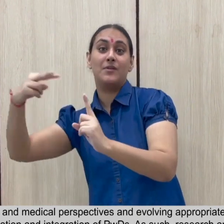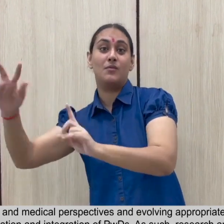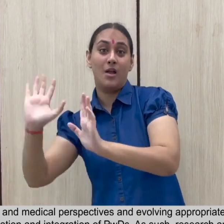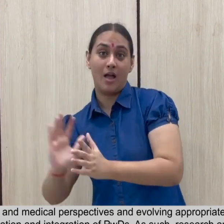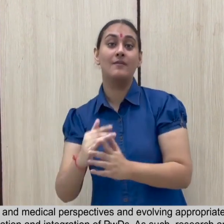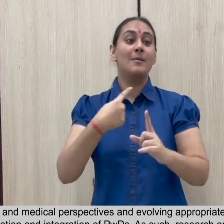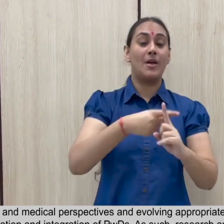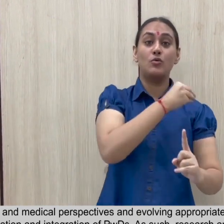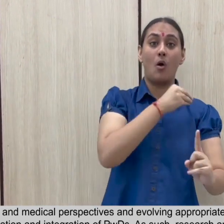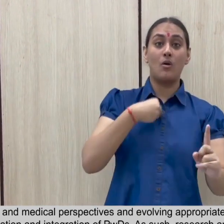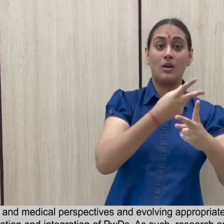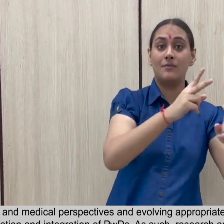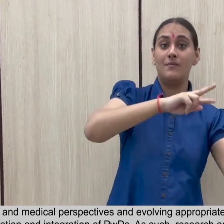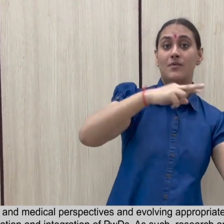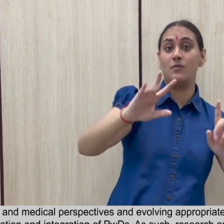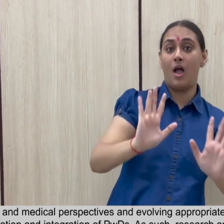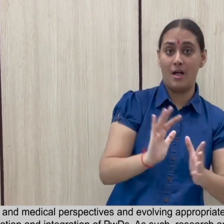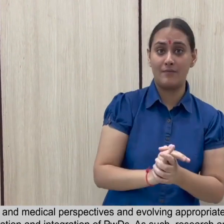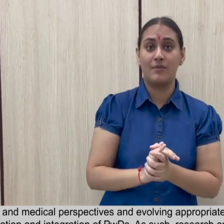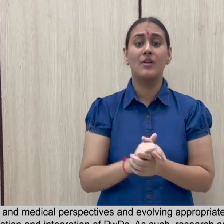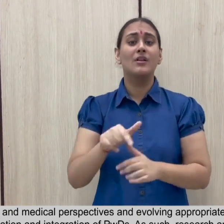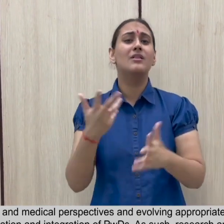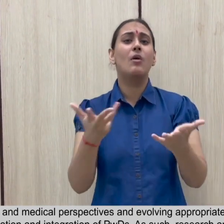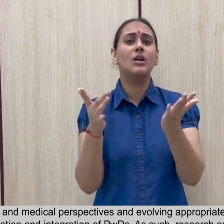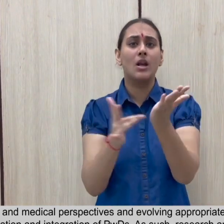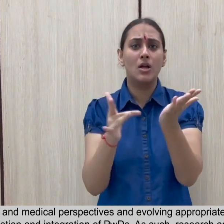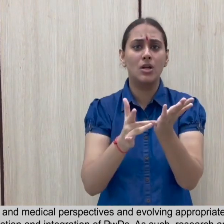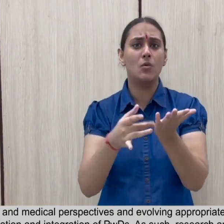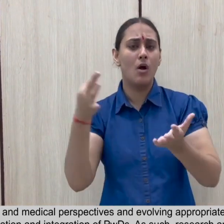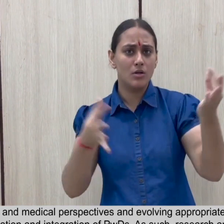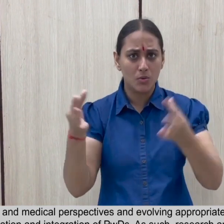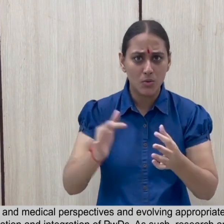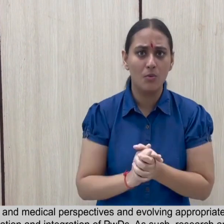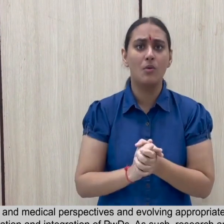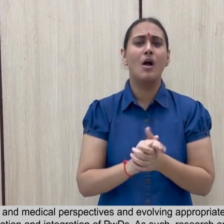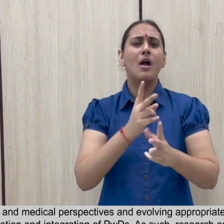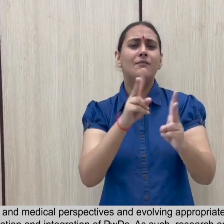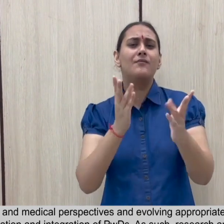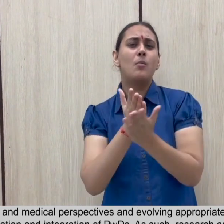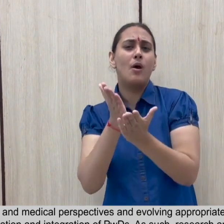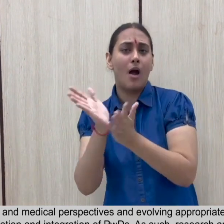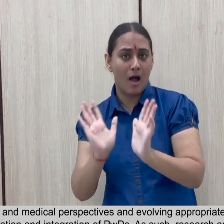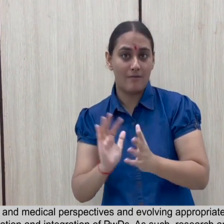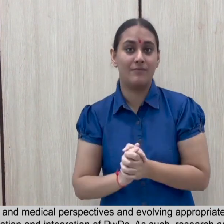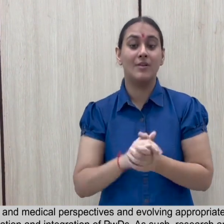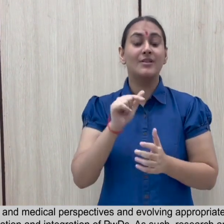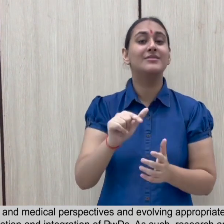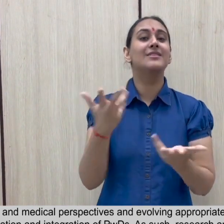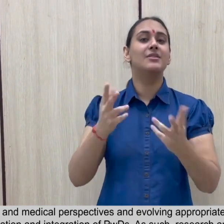social and medical perspectives and evolving appropriate intervention strategies are important